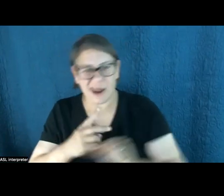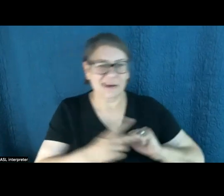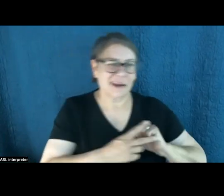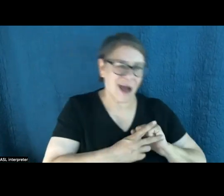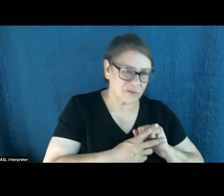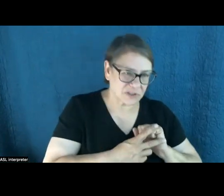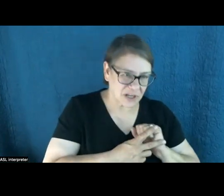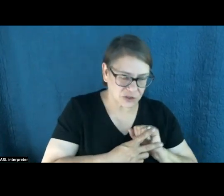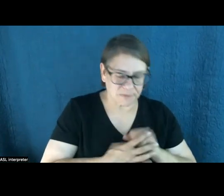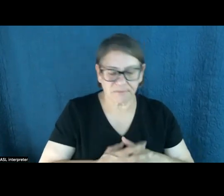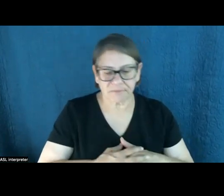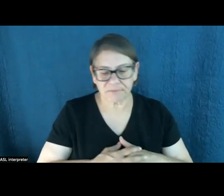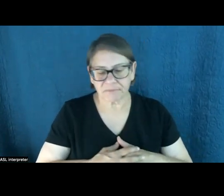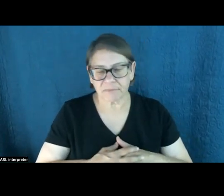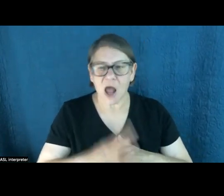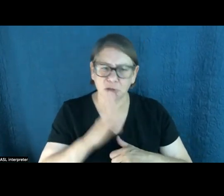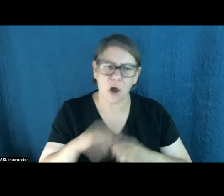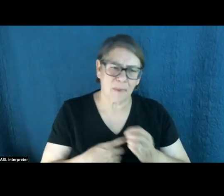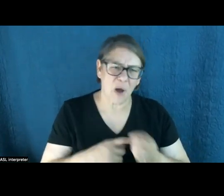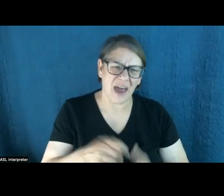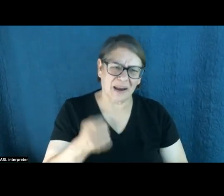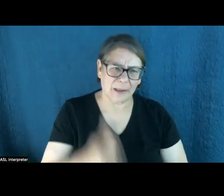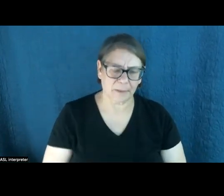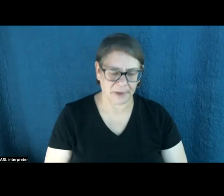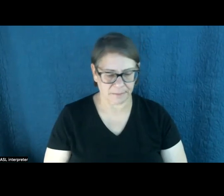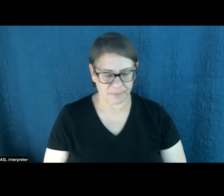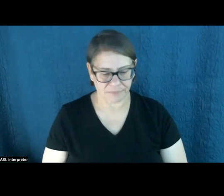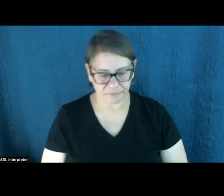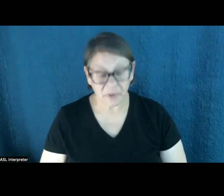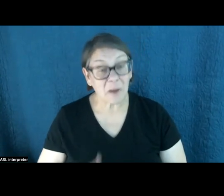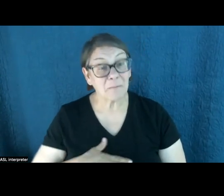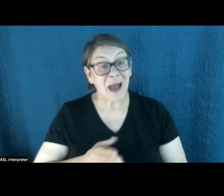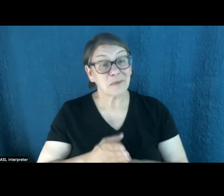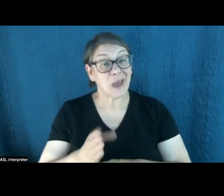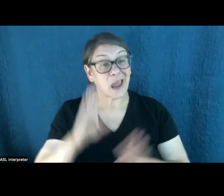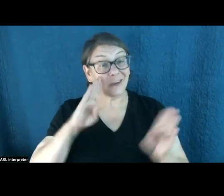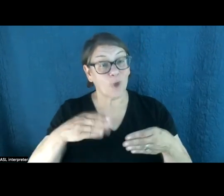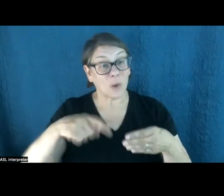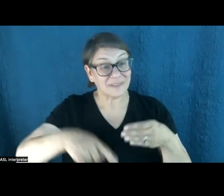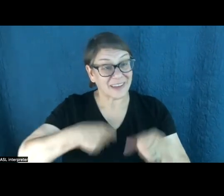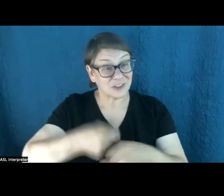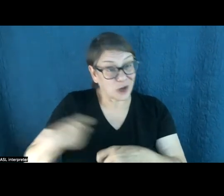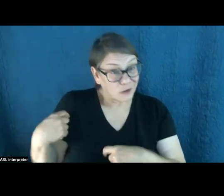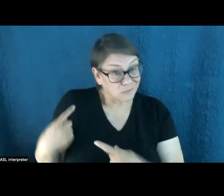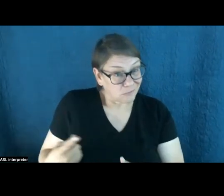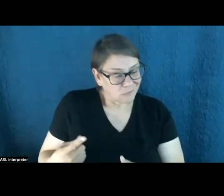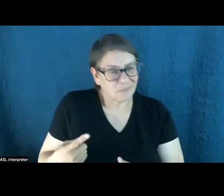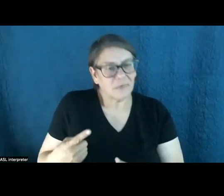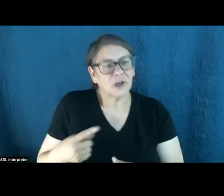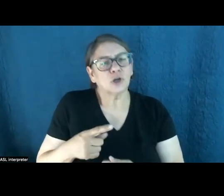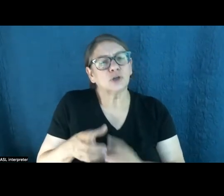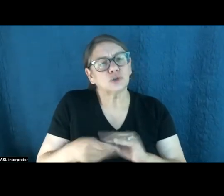recently. So let me talk about that a little bit. My, my main focus over the last year has been this series of stories called